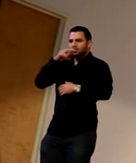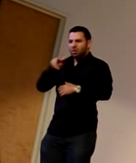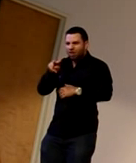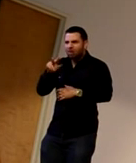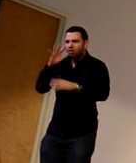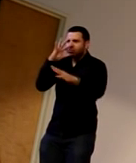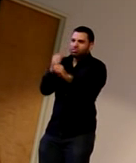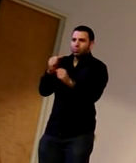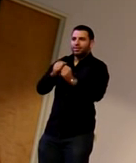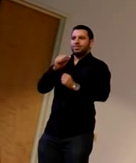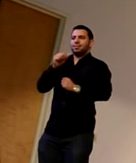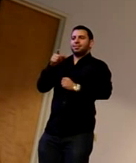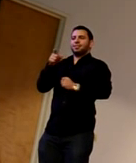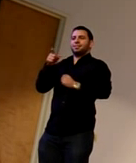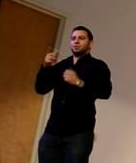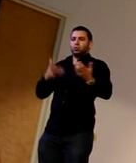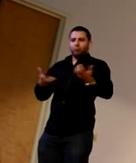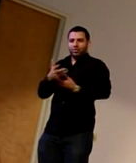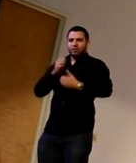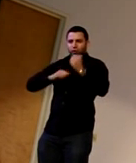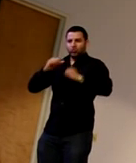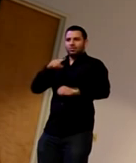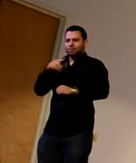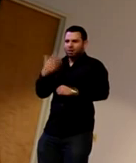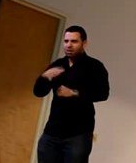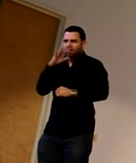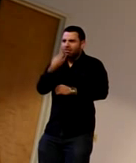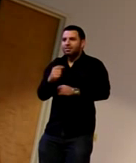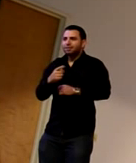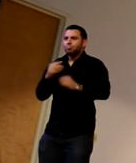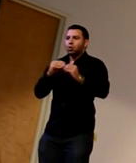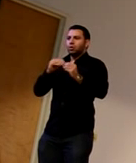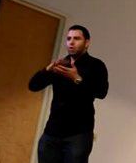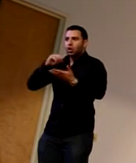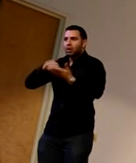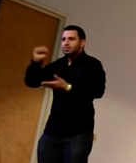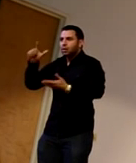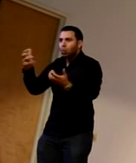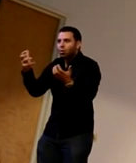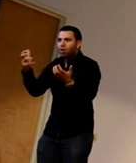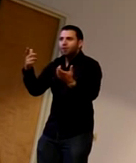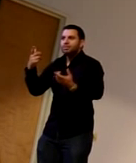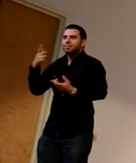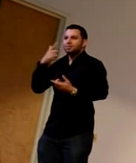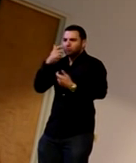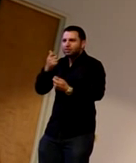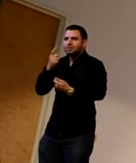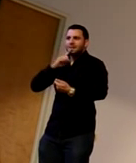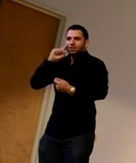notice many hearing uh kids are were fascinated with you at the switched at birth you know they want to learn ASL because of that